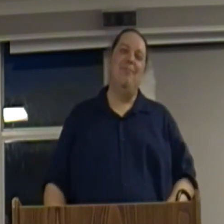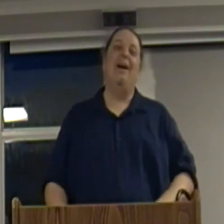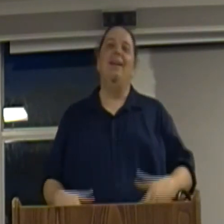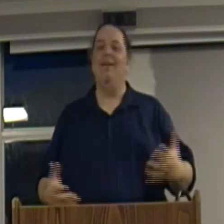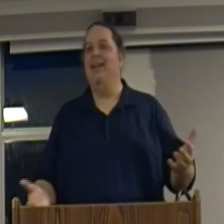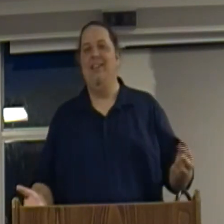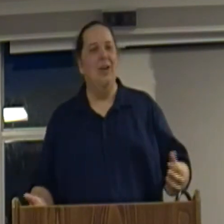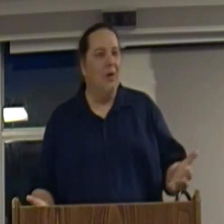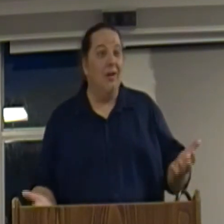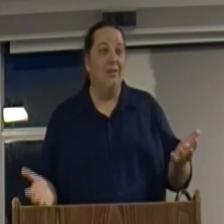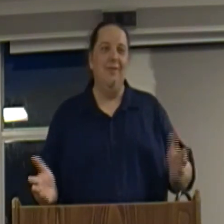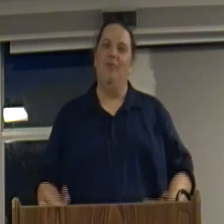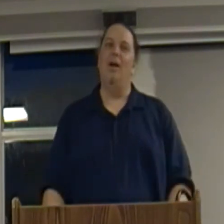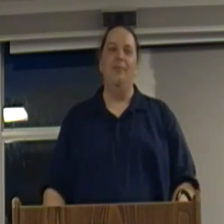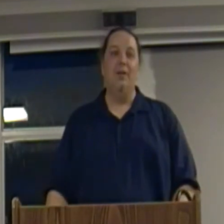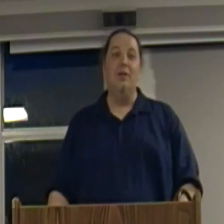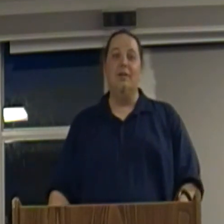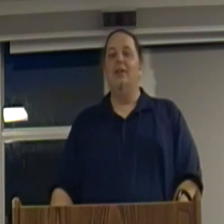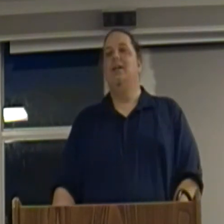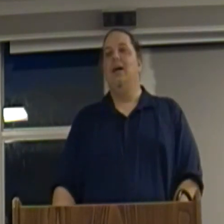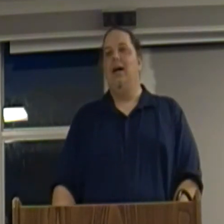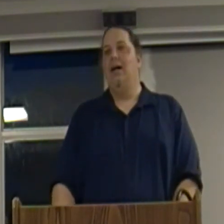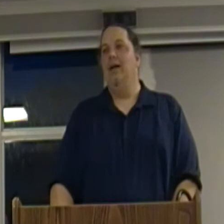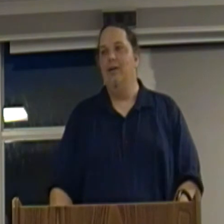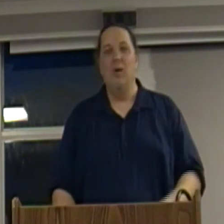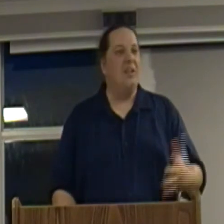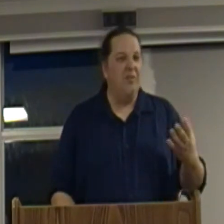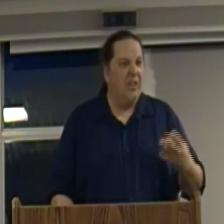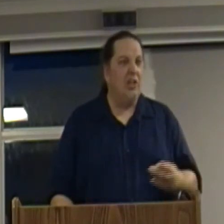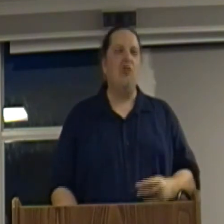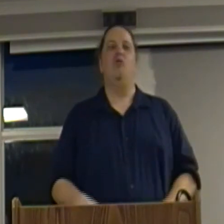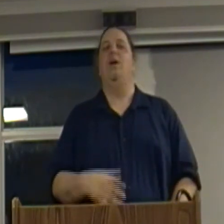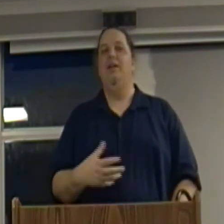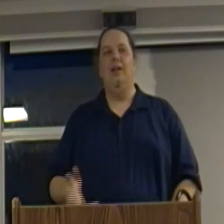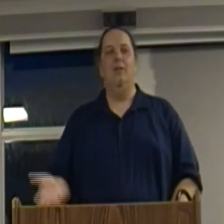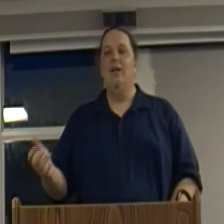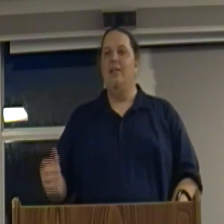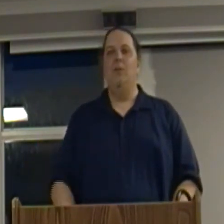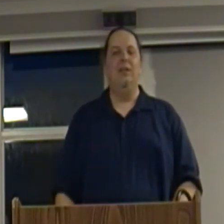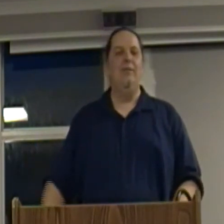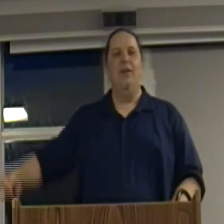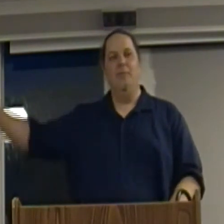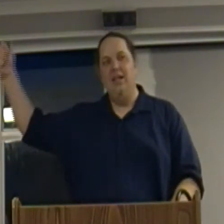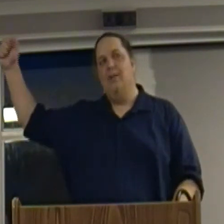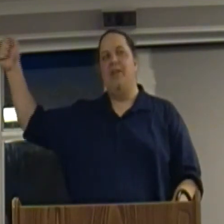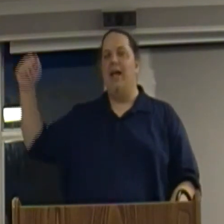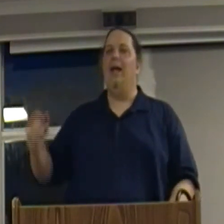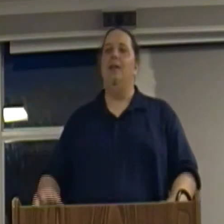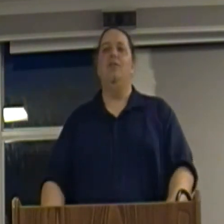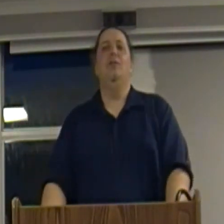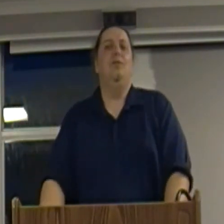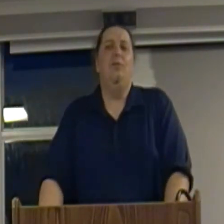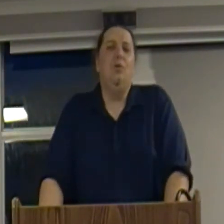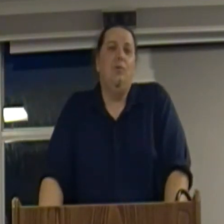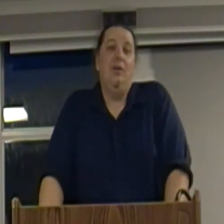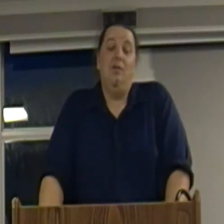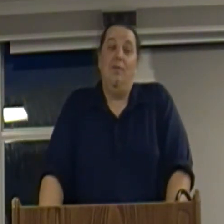But, hey, like yogurt, rotted milk, rotted fish, you know, they would leave their meat up to hang, and some of this food, you know,